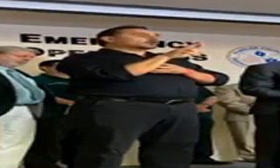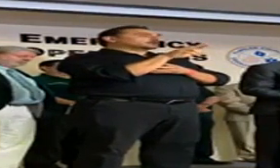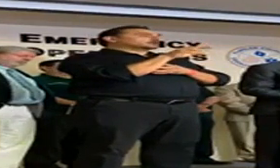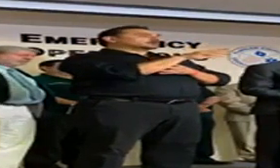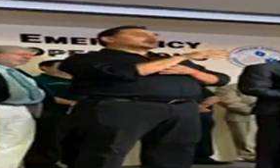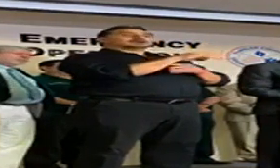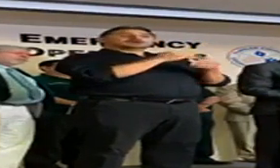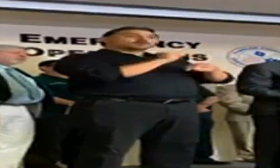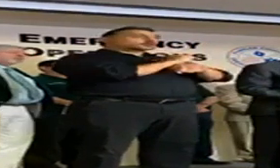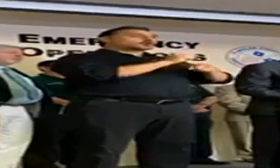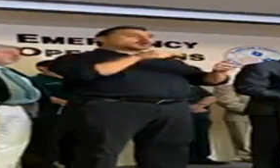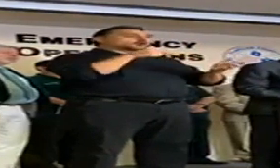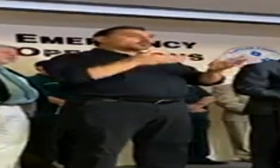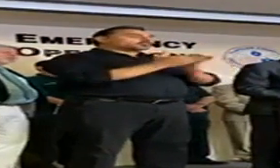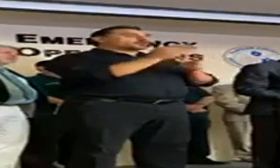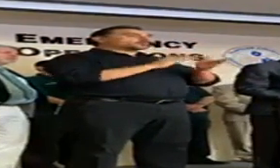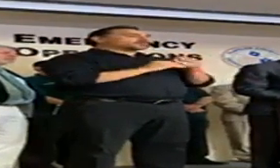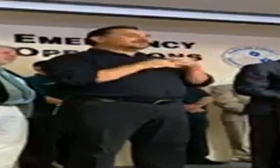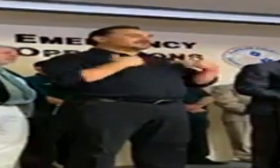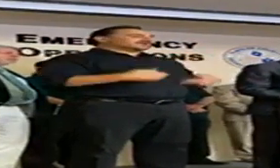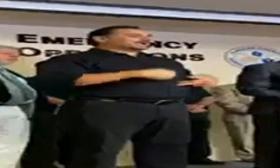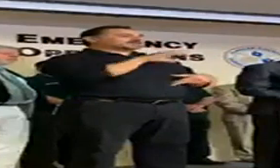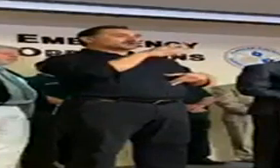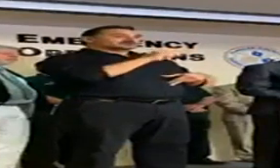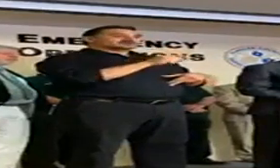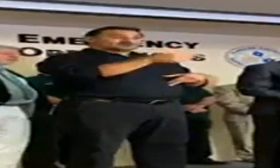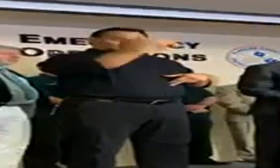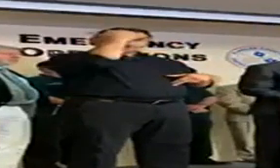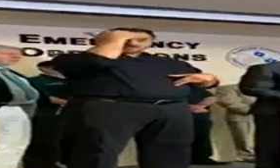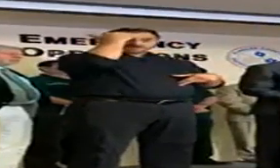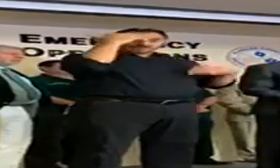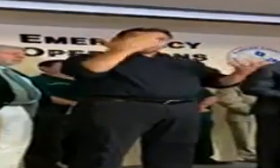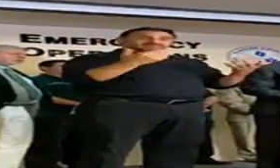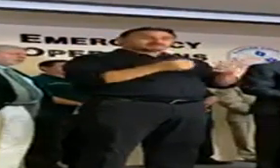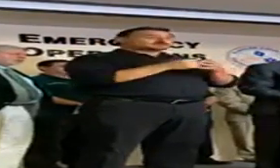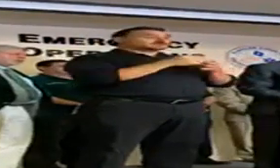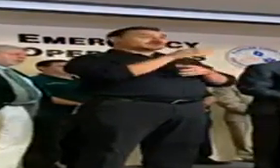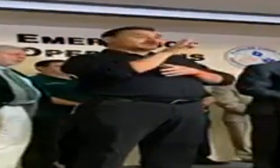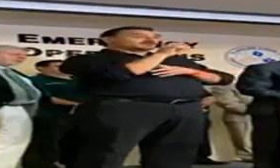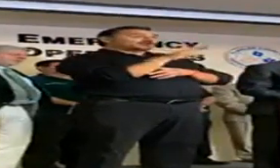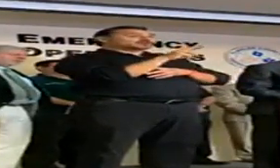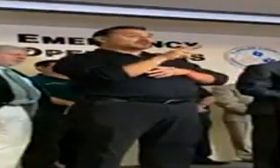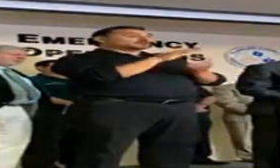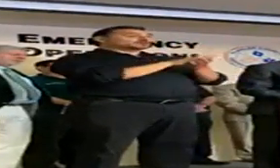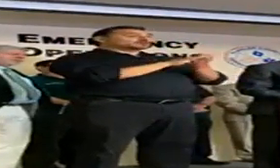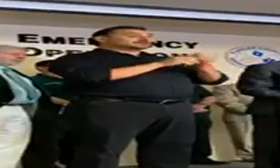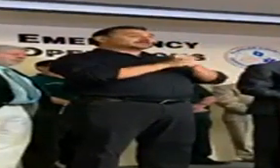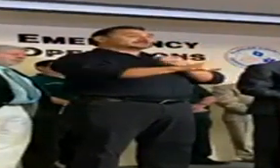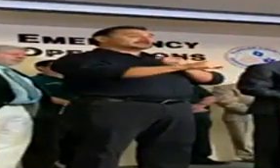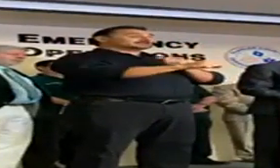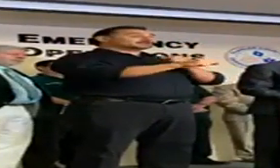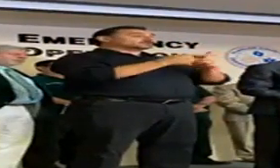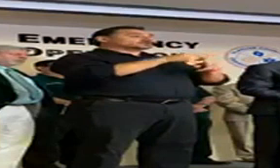through this unprecedented health crisis. As you are aware, Flagler School's extended spring break second week